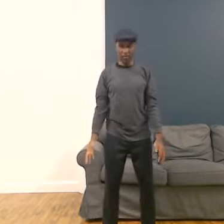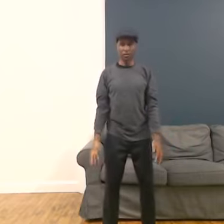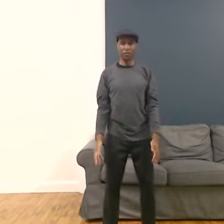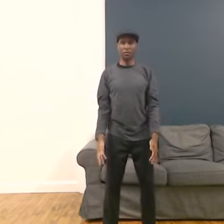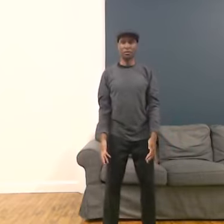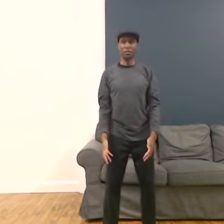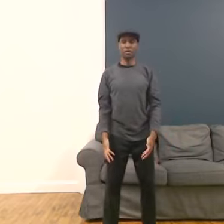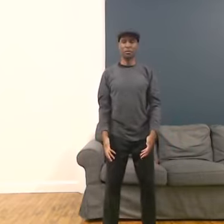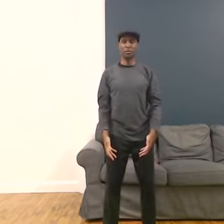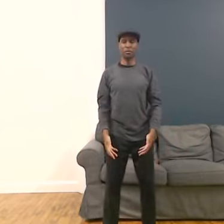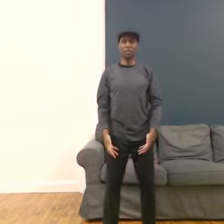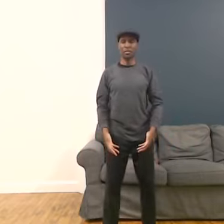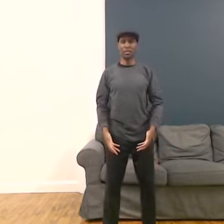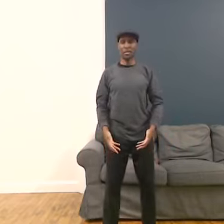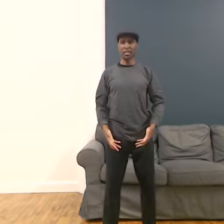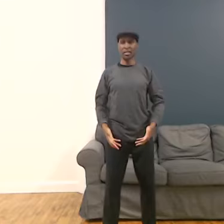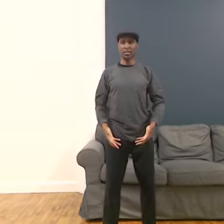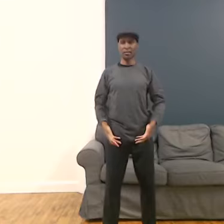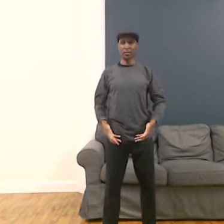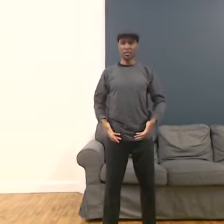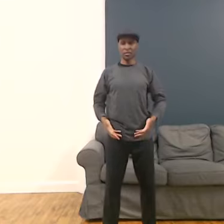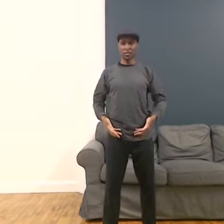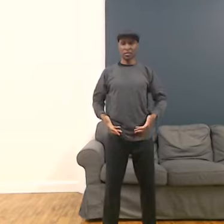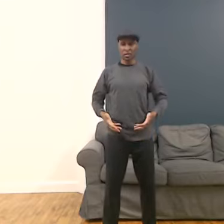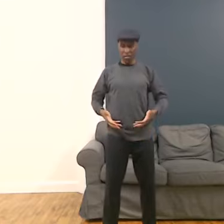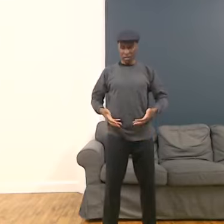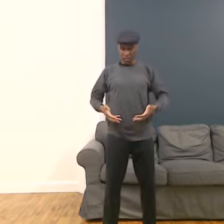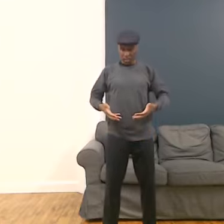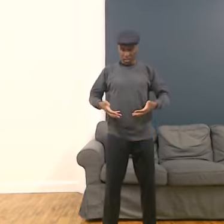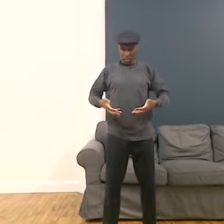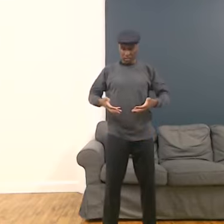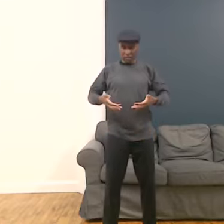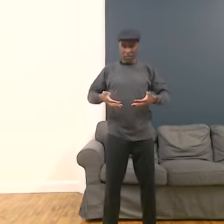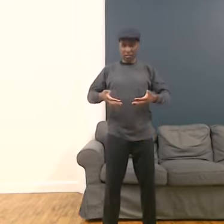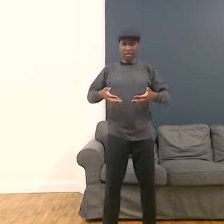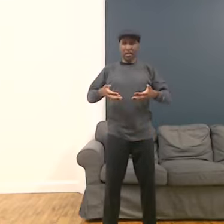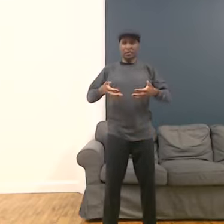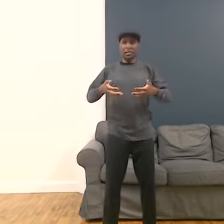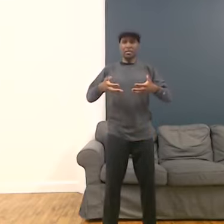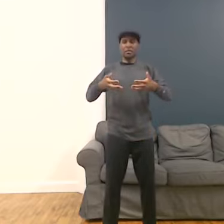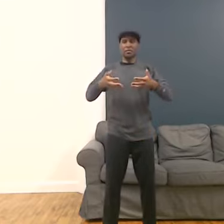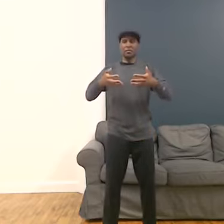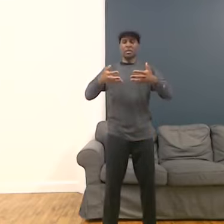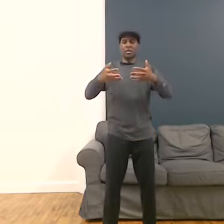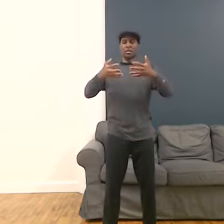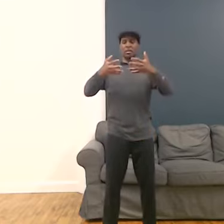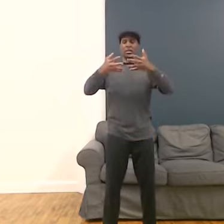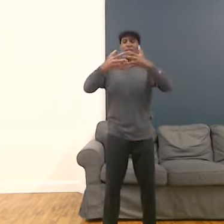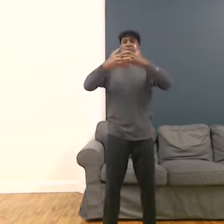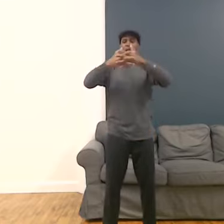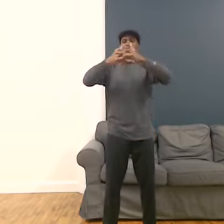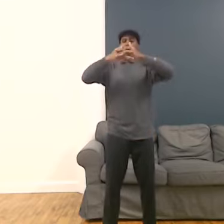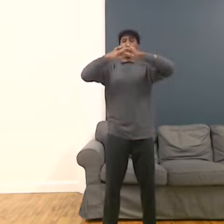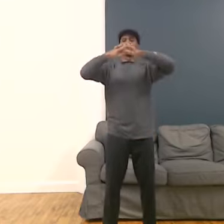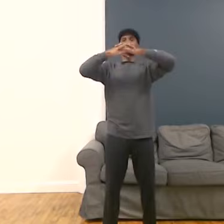So. We're going to release the hands. We're going to move into the side bends. It's going be inflow the hands.